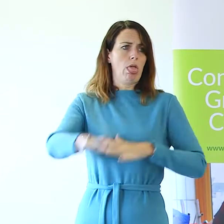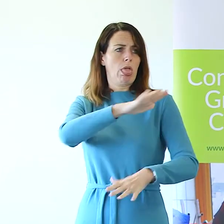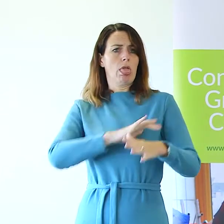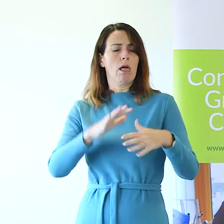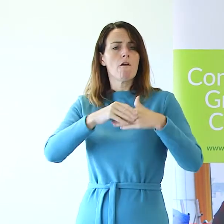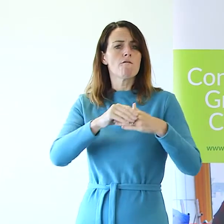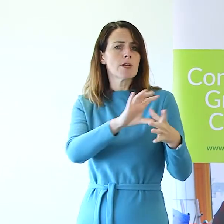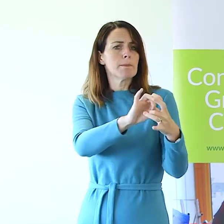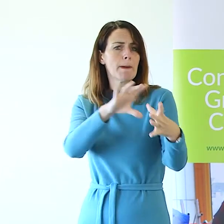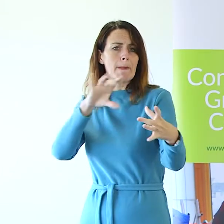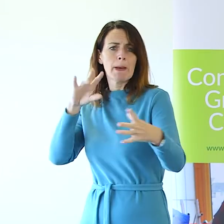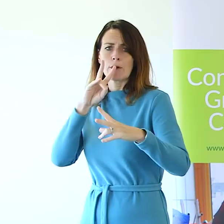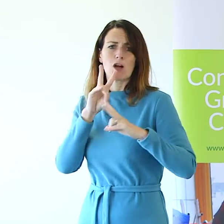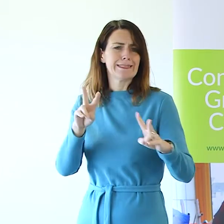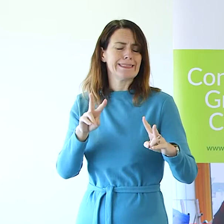friends.